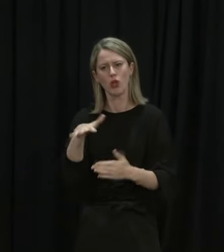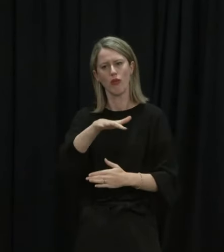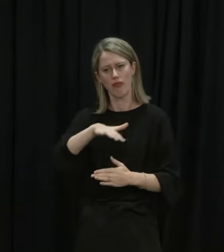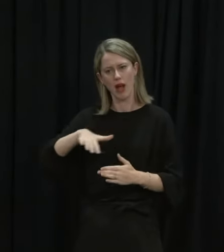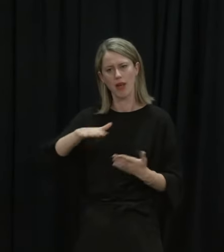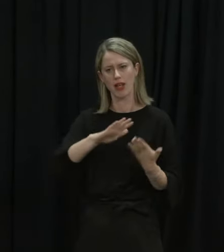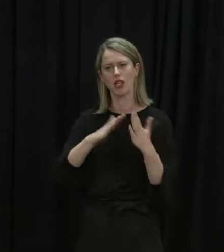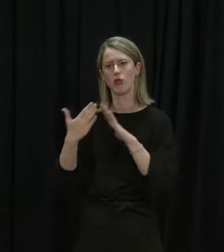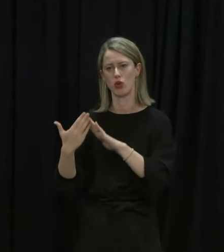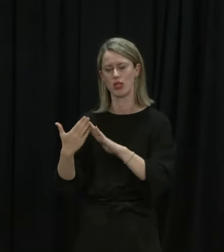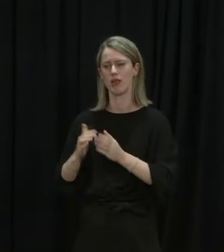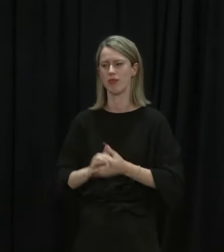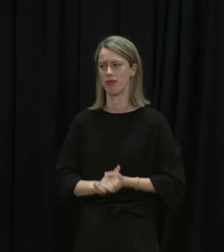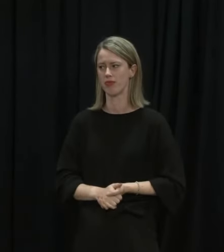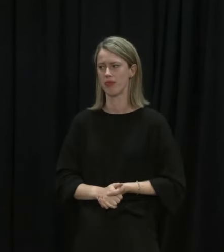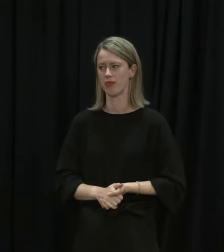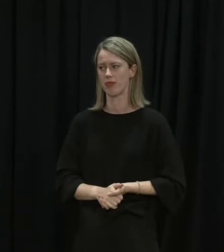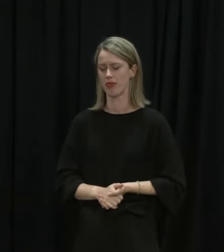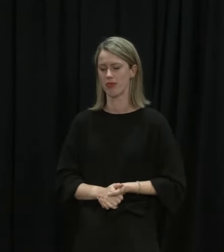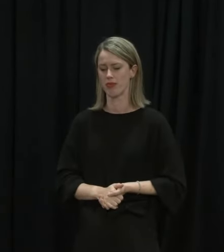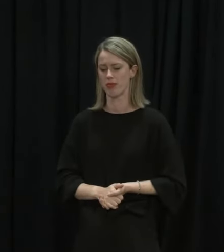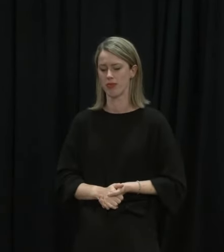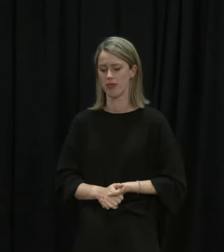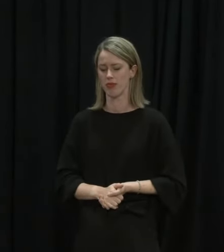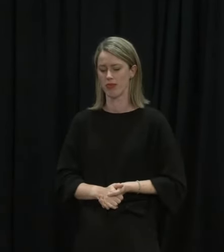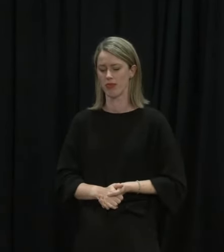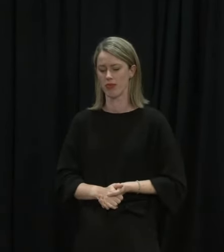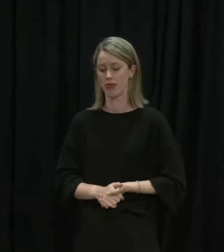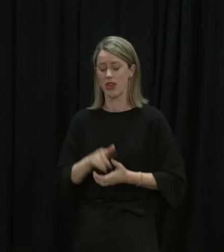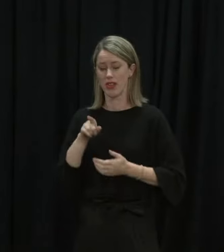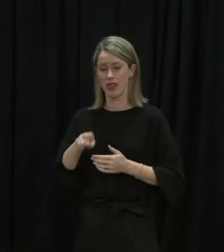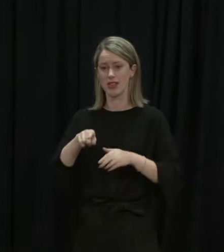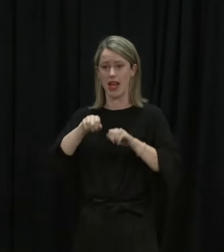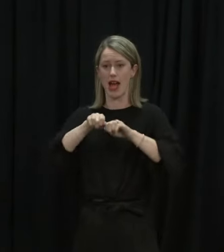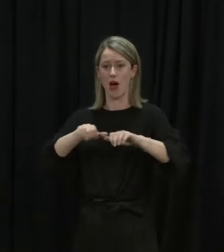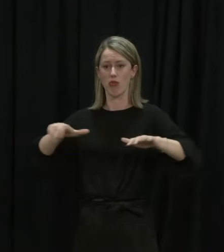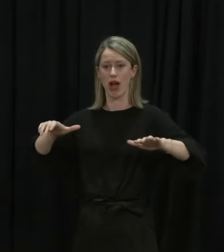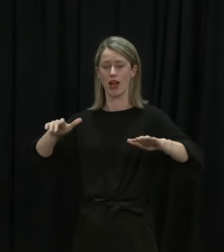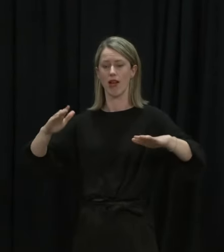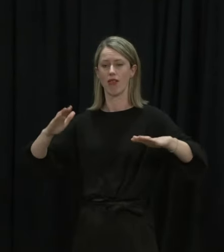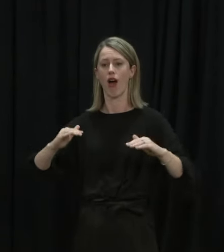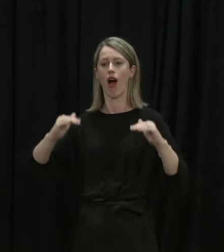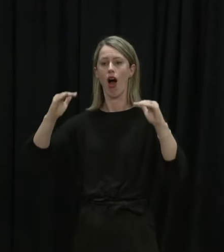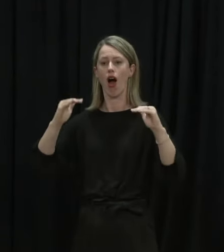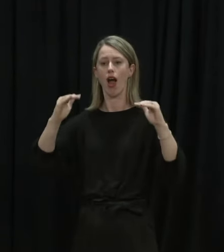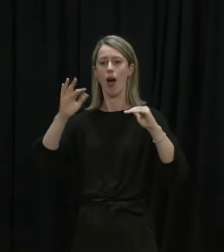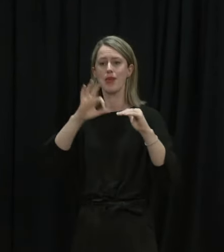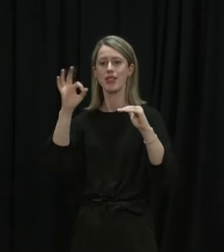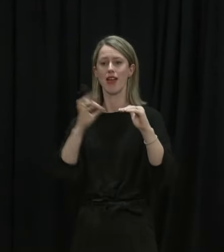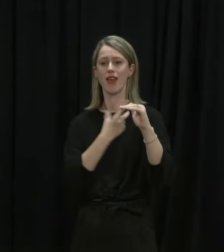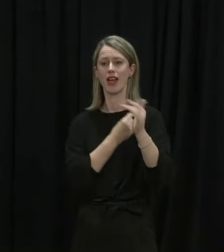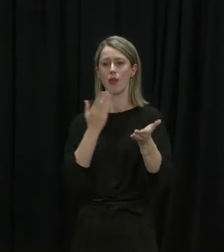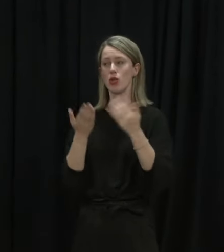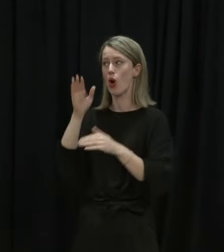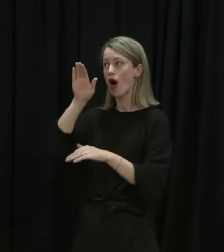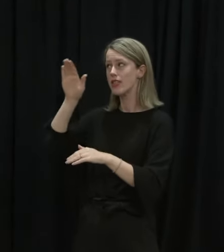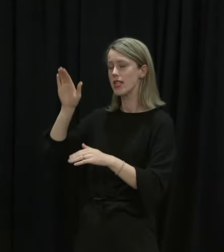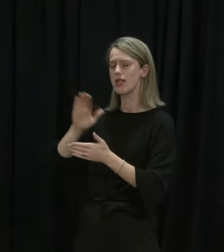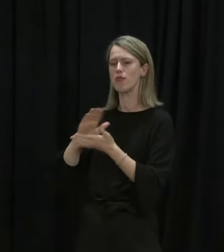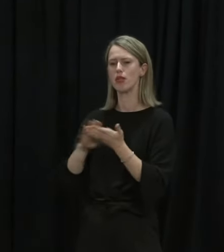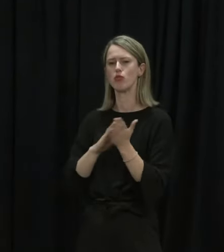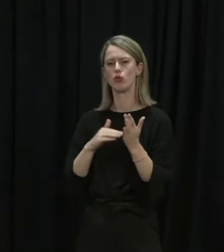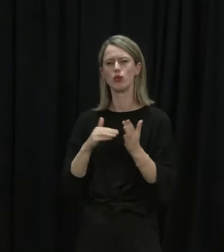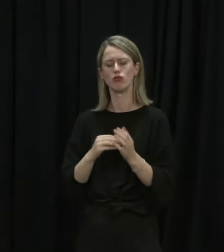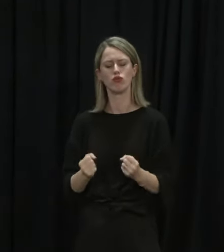community safe. We are facing this outbreak with higher rates of vaccination than perhaps others have in other countries. We are in a strong